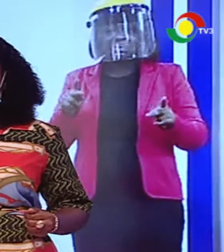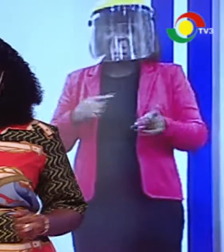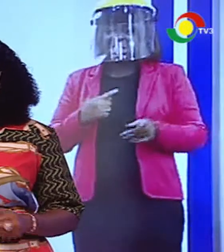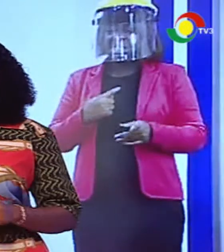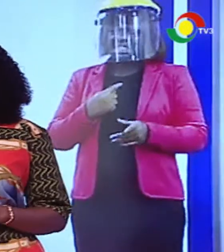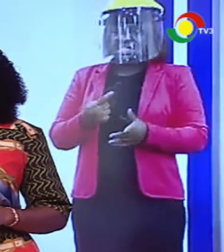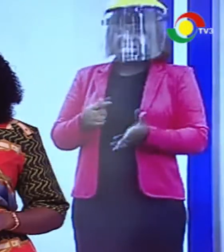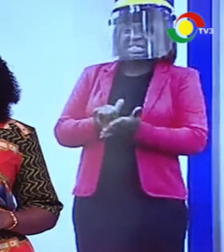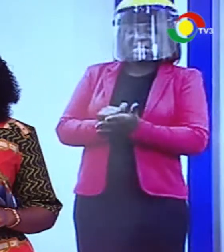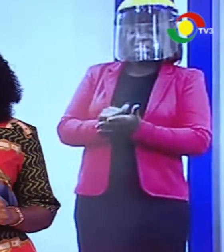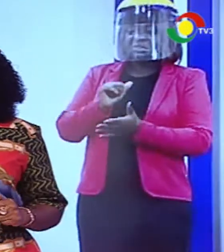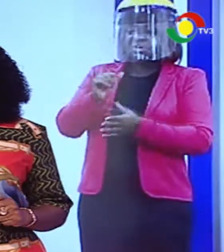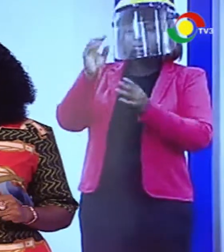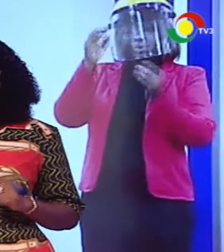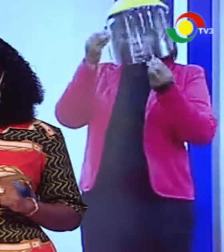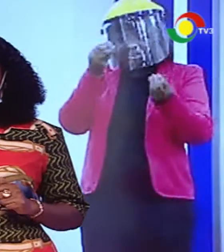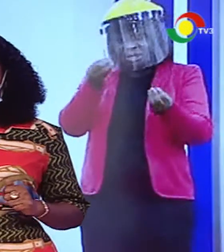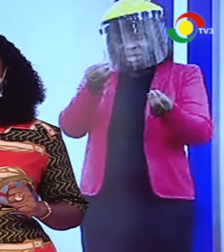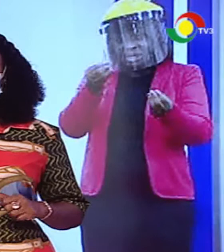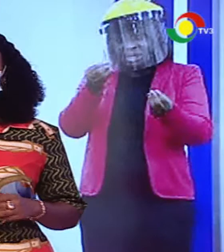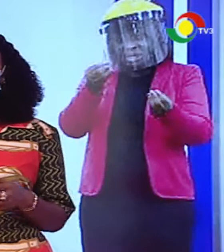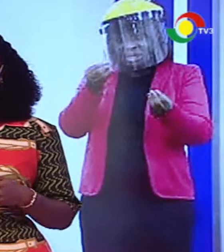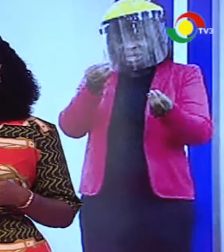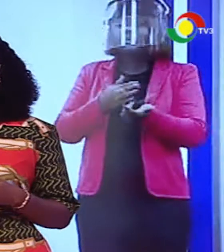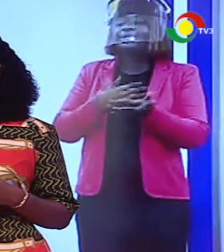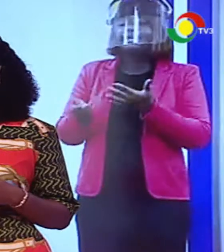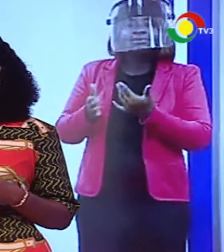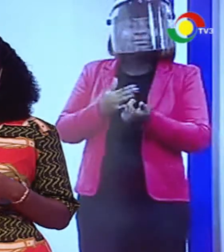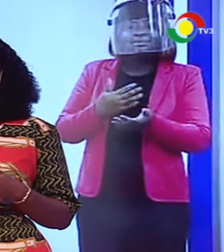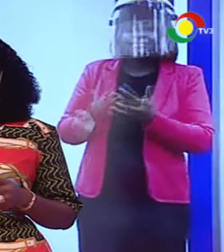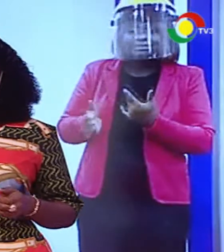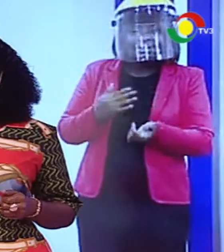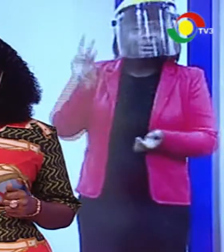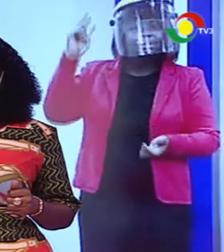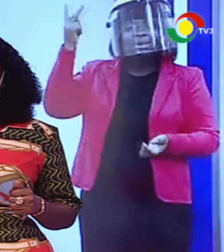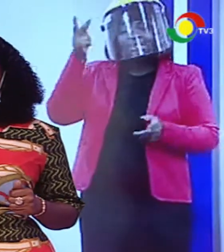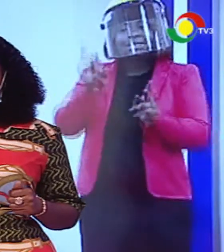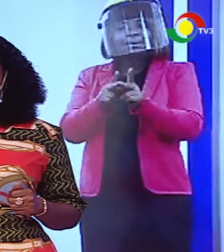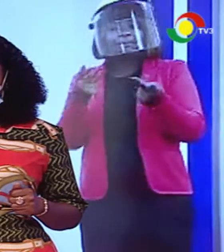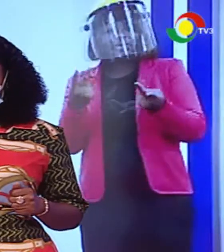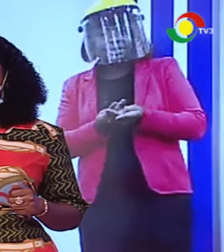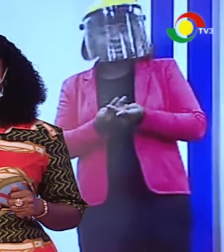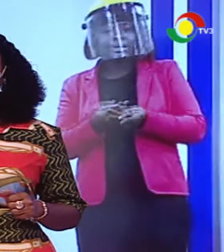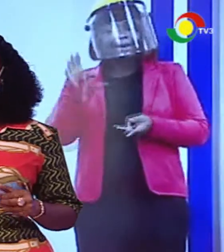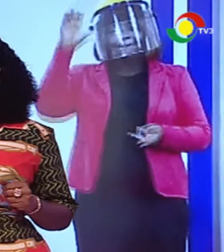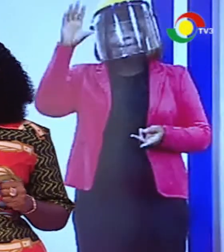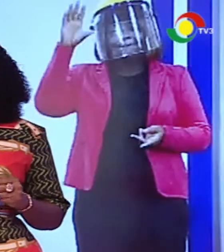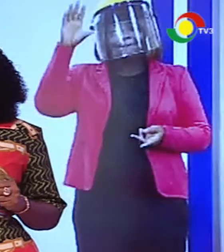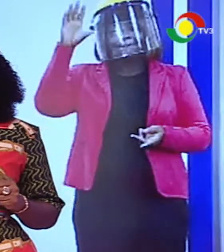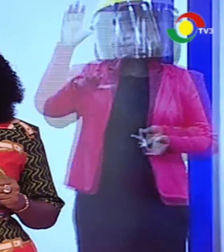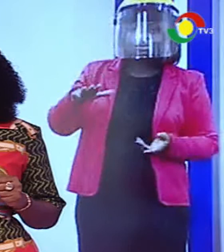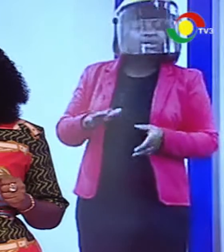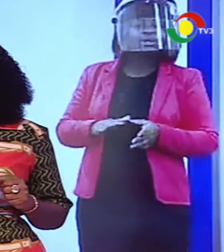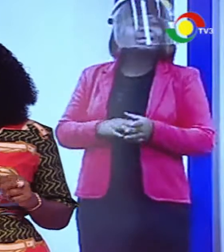jump over the weekend now stands at 10,907 with debt an increase in 10 from 85 to now